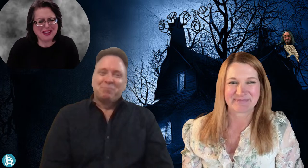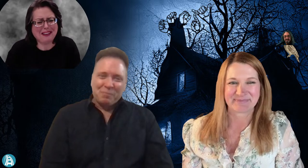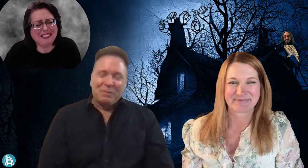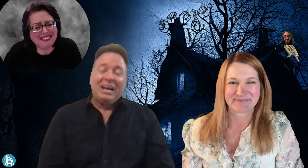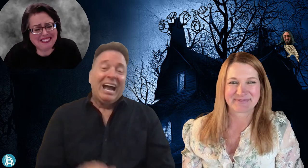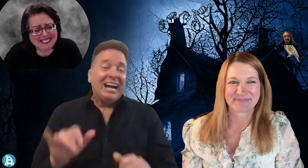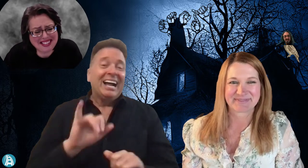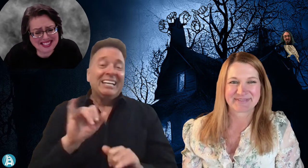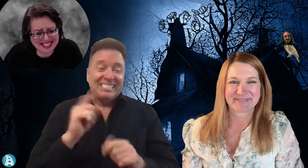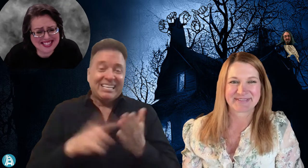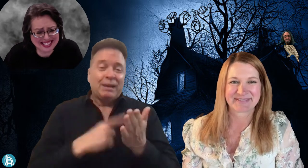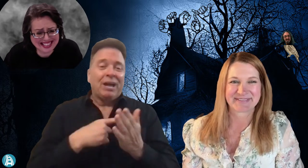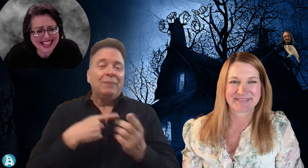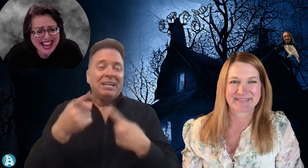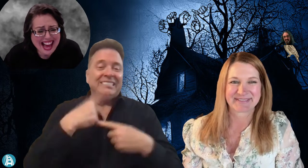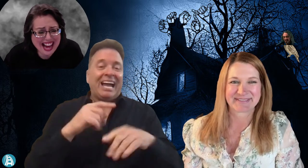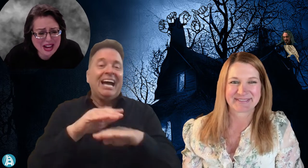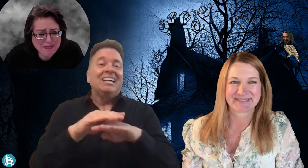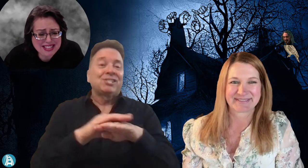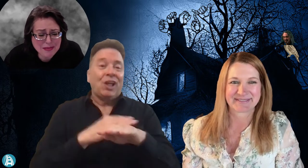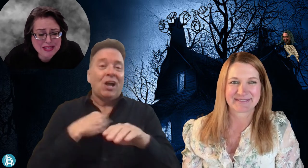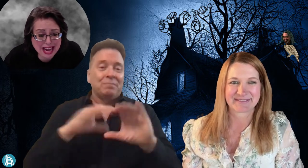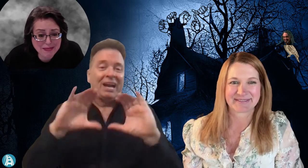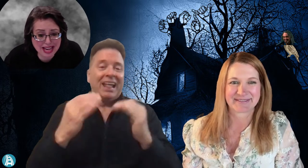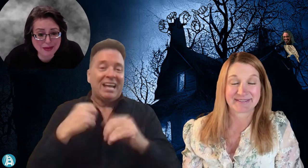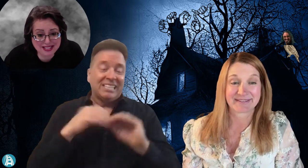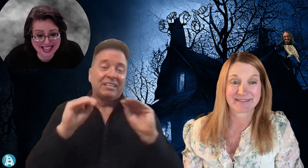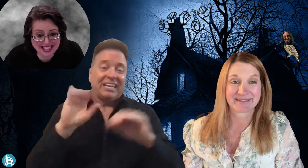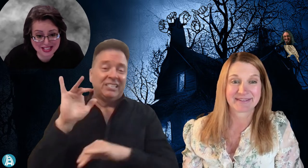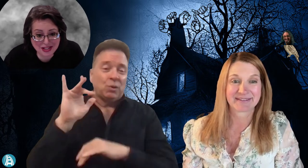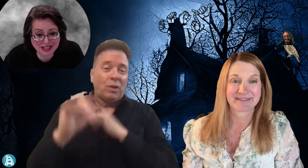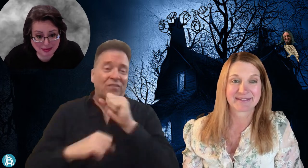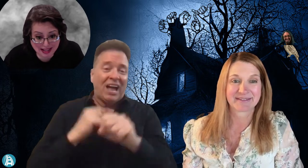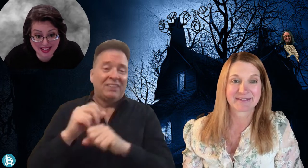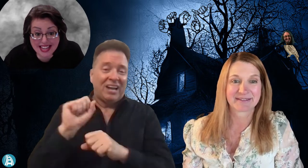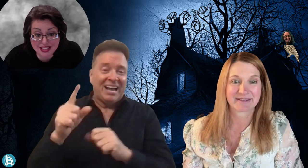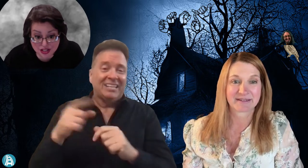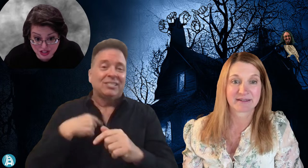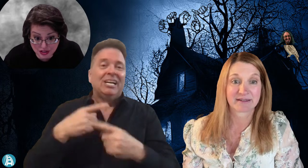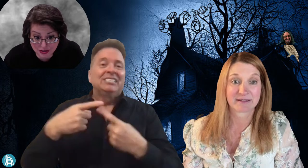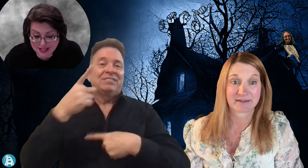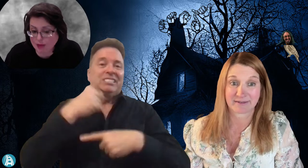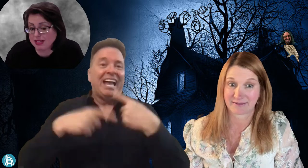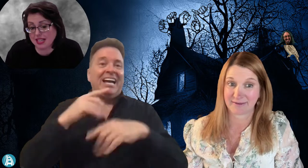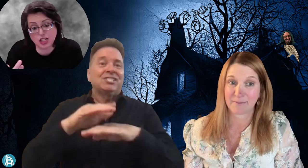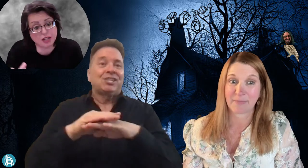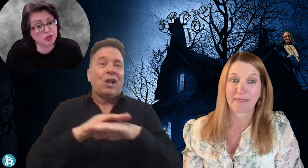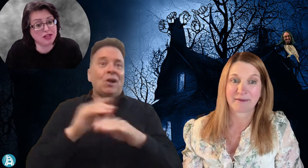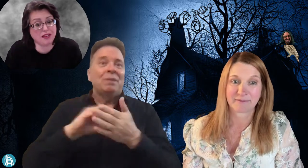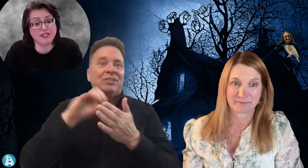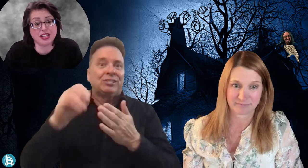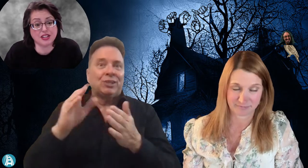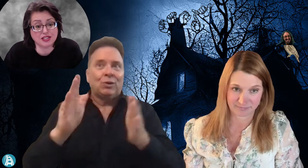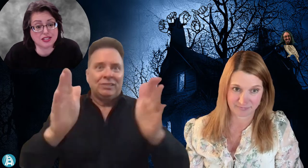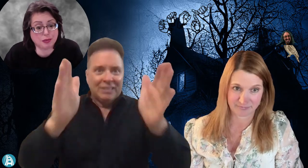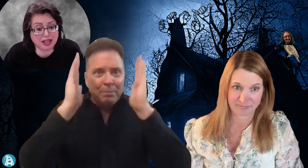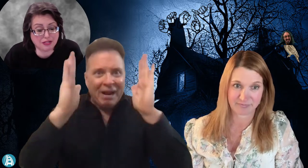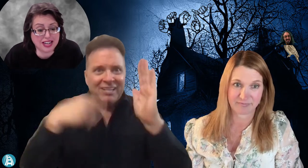Oh, that's excellent. Sometimes I will sign it slowly in my classes, too, because I've been teaching for 25 years. And whenever I